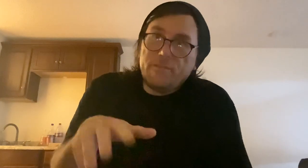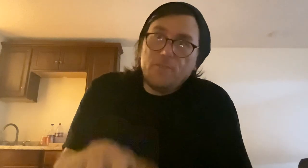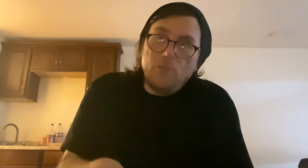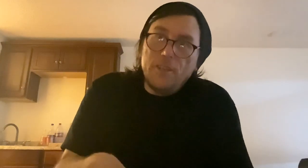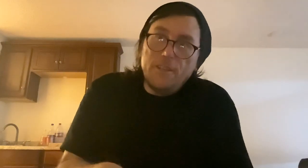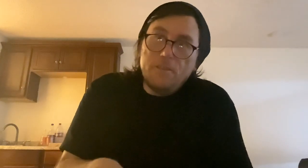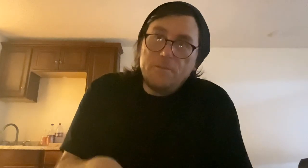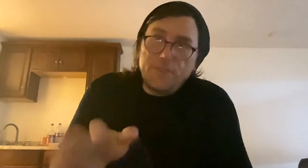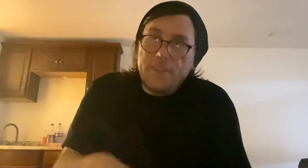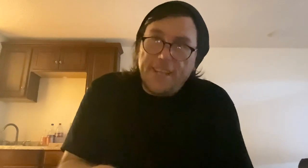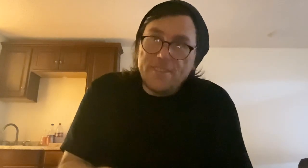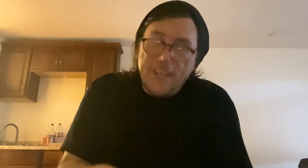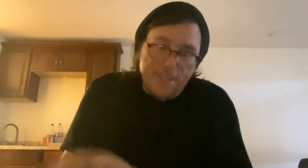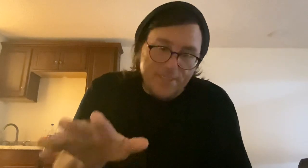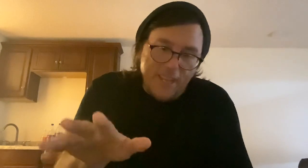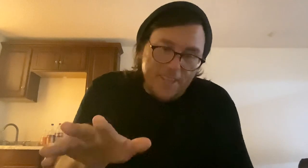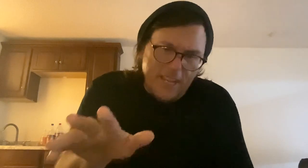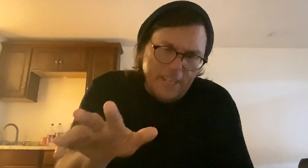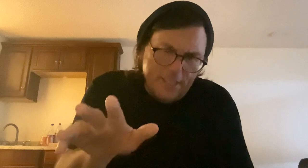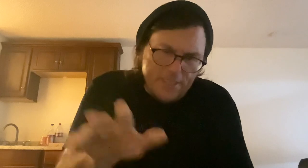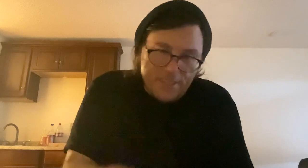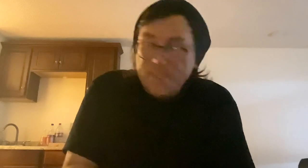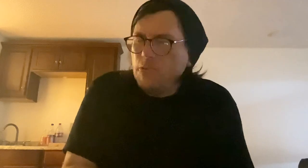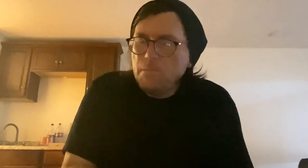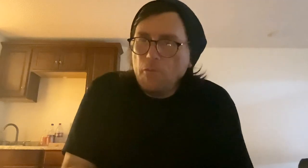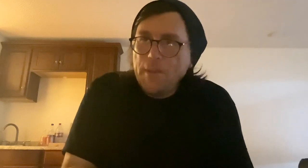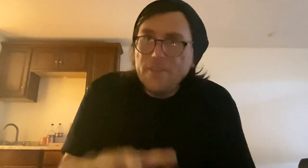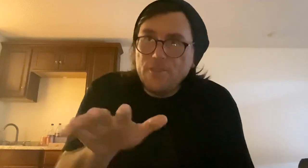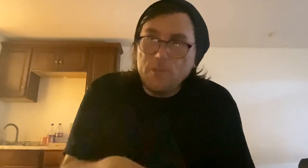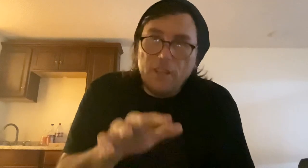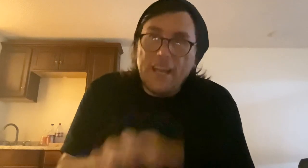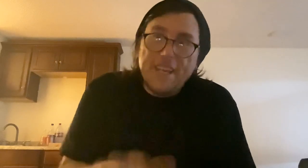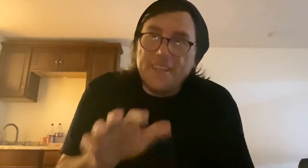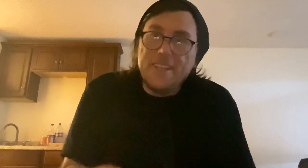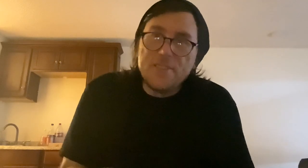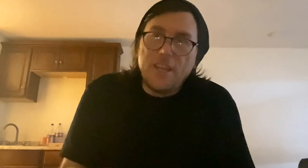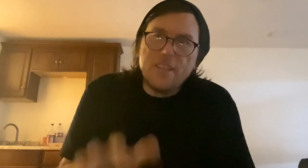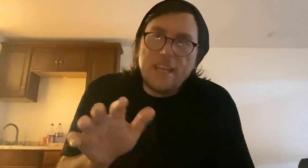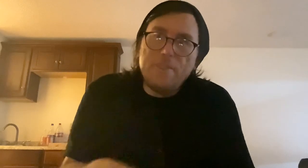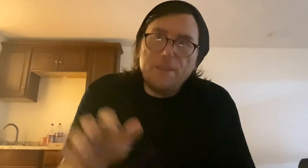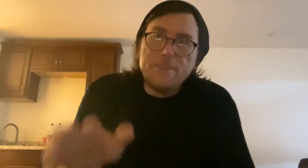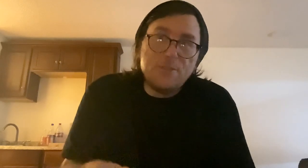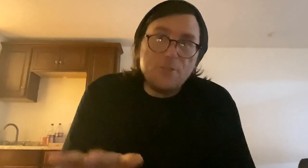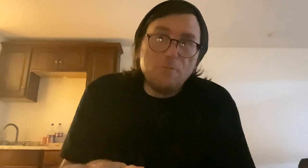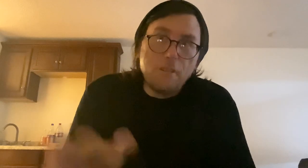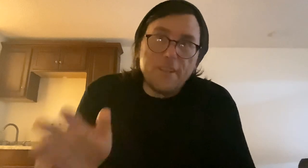one of the things is that I need is a seller's permit to sell anything in the state, even if it's digital products